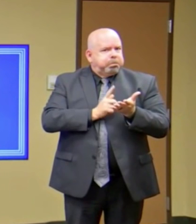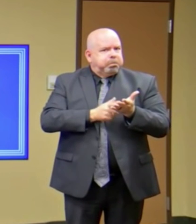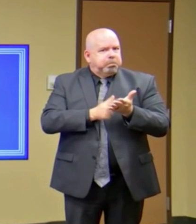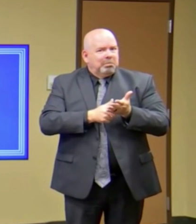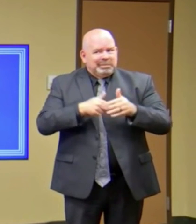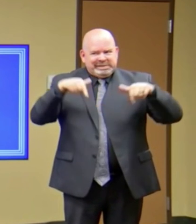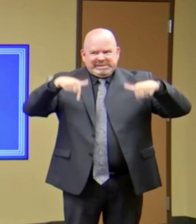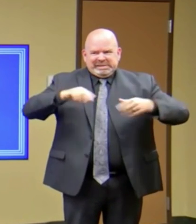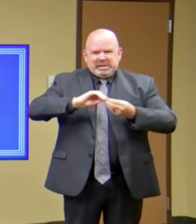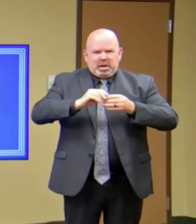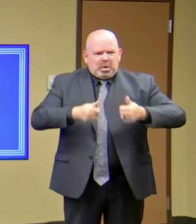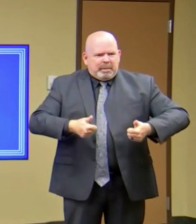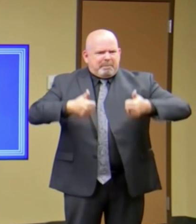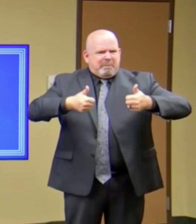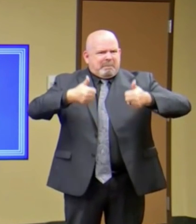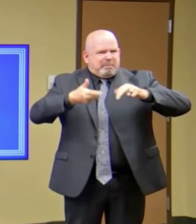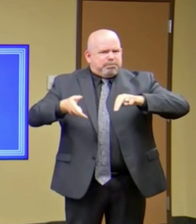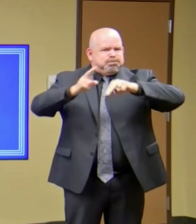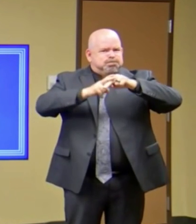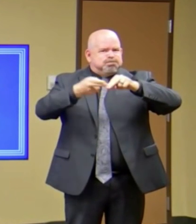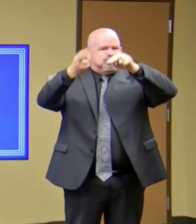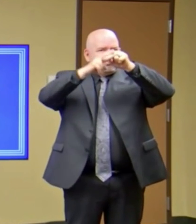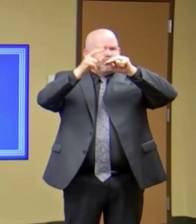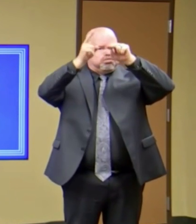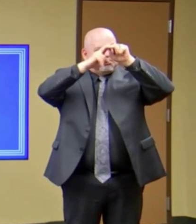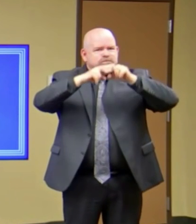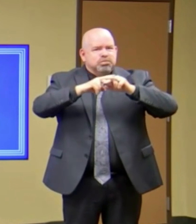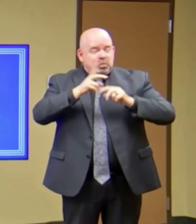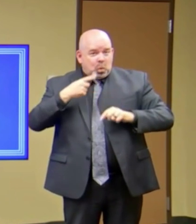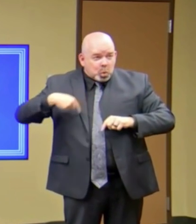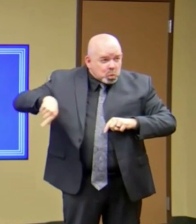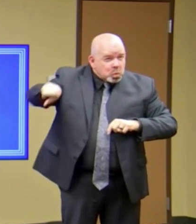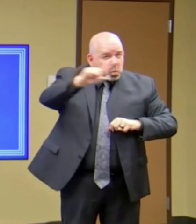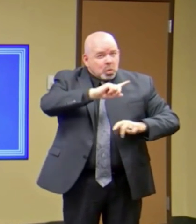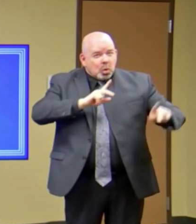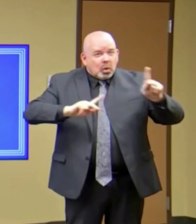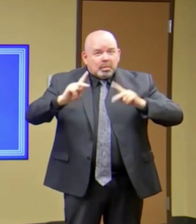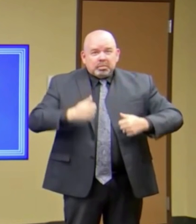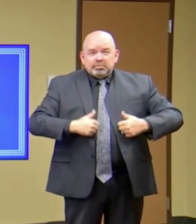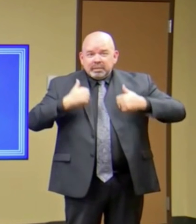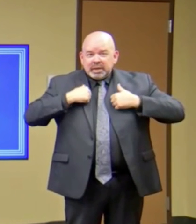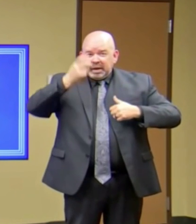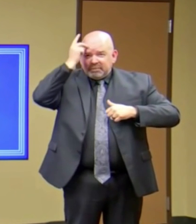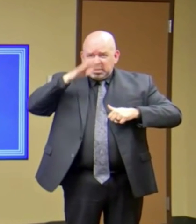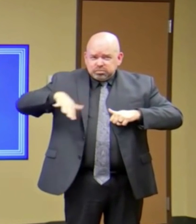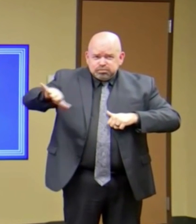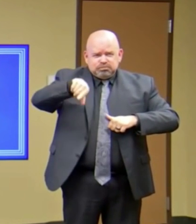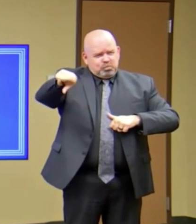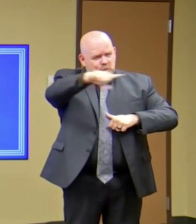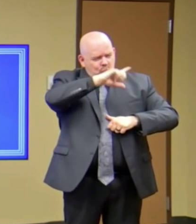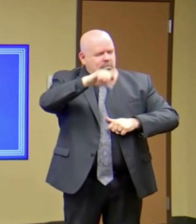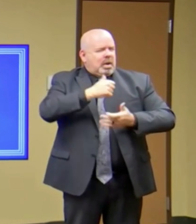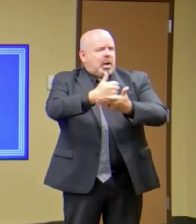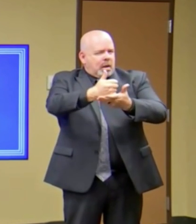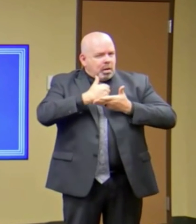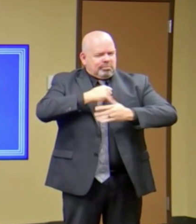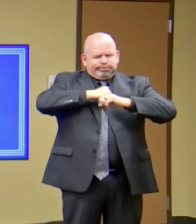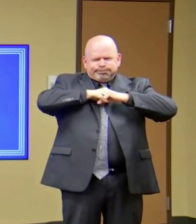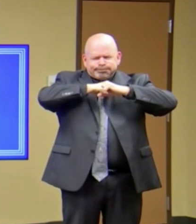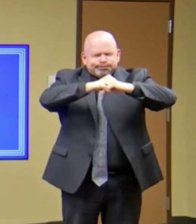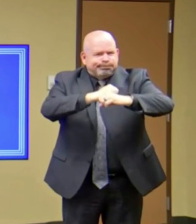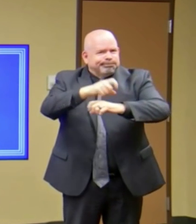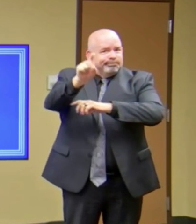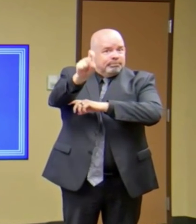it's up to all of you, both business owners and individuals, to make really good personal responsibility